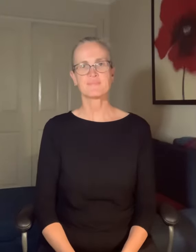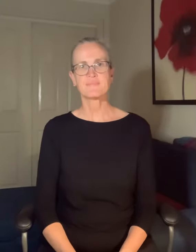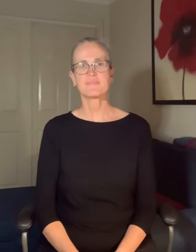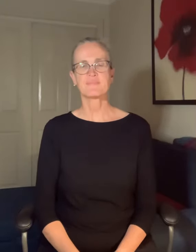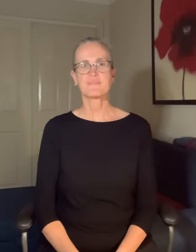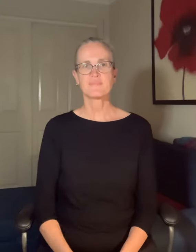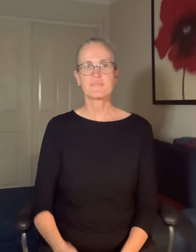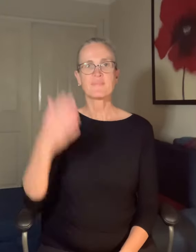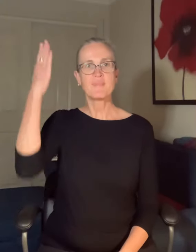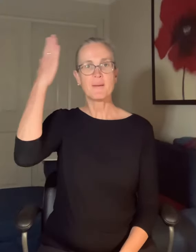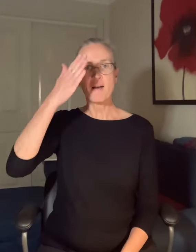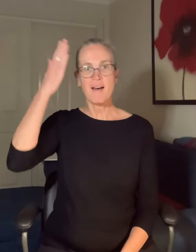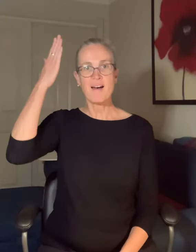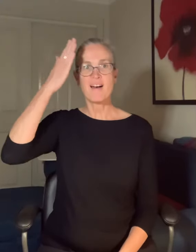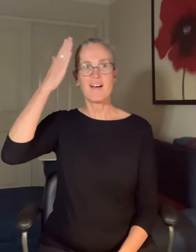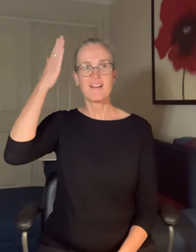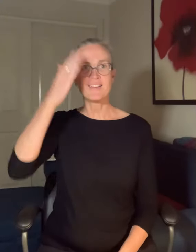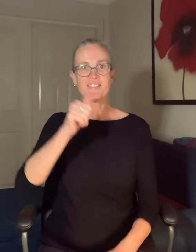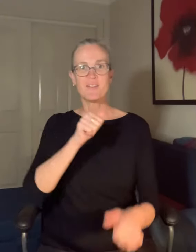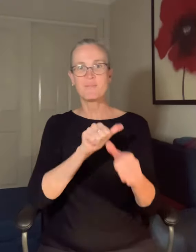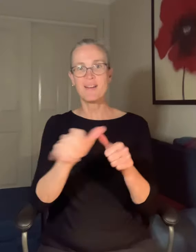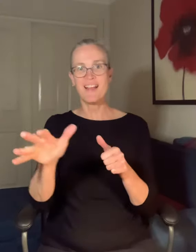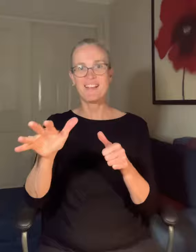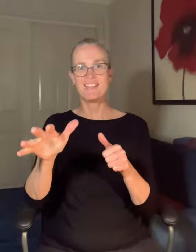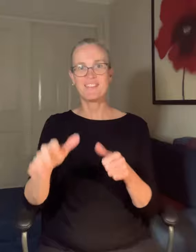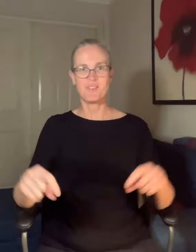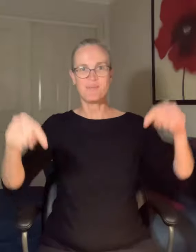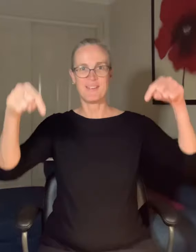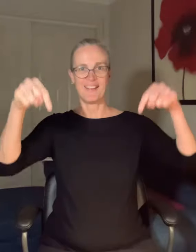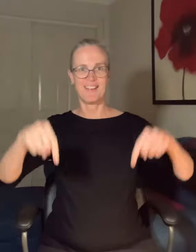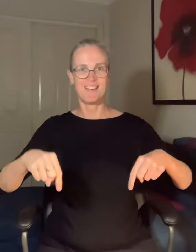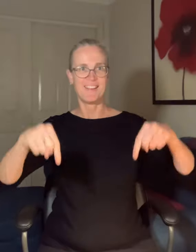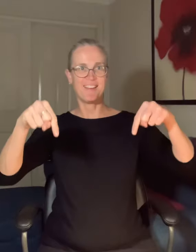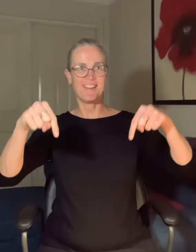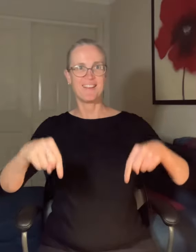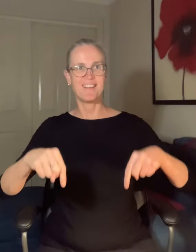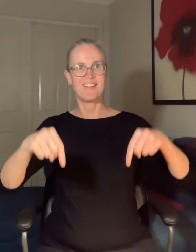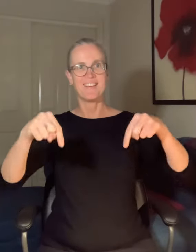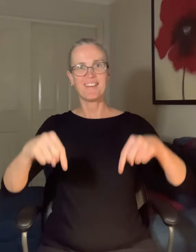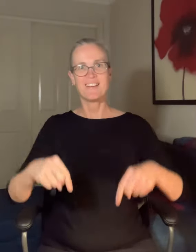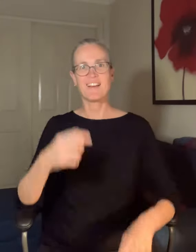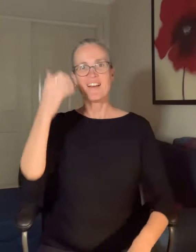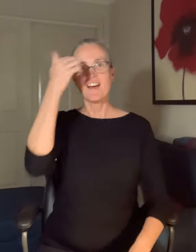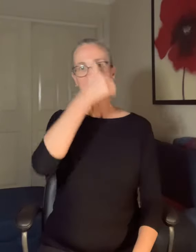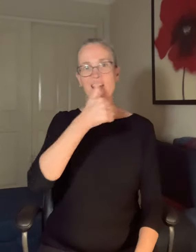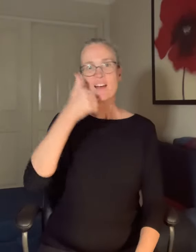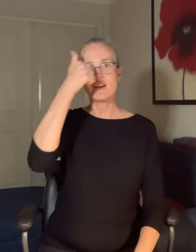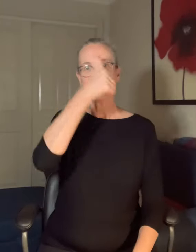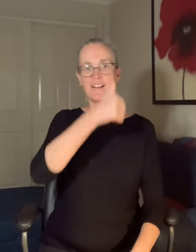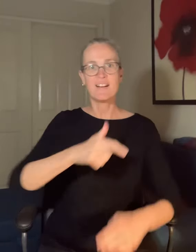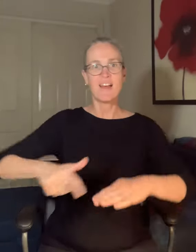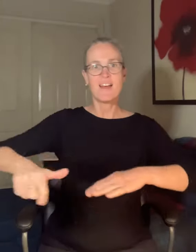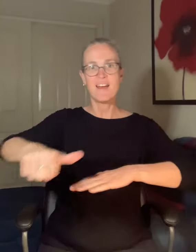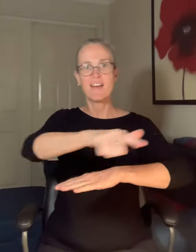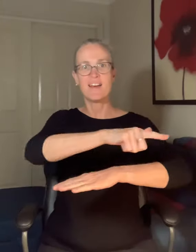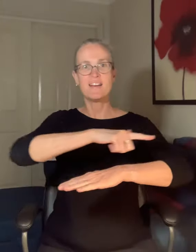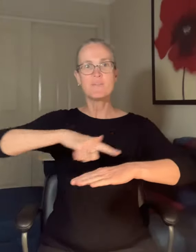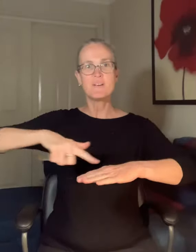Every park is the place to live, on the road we land, we